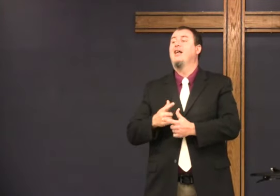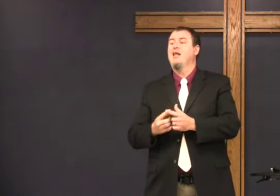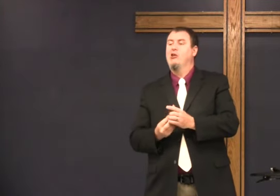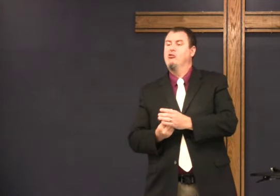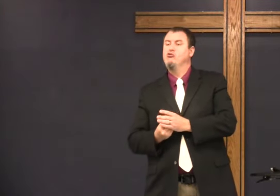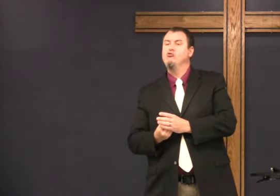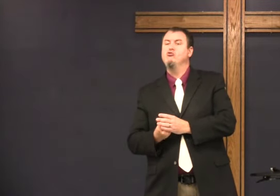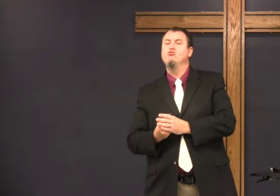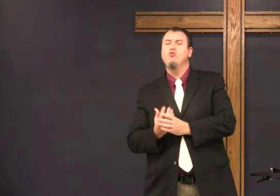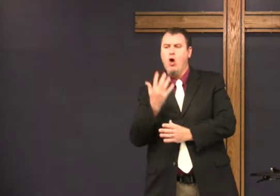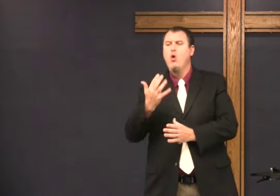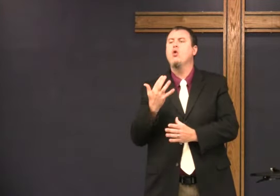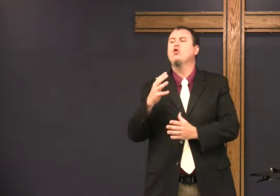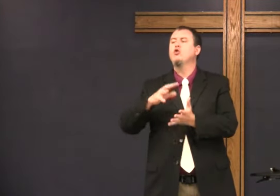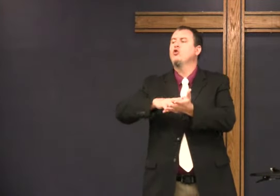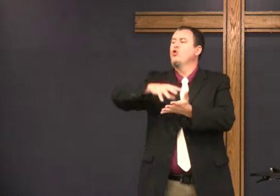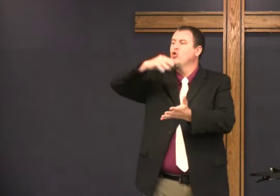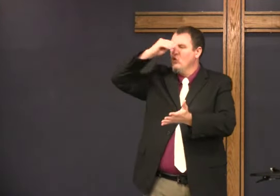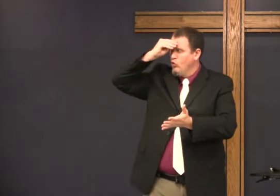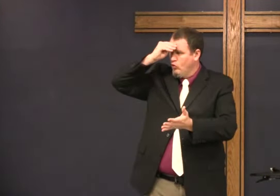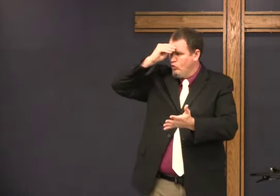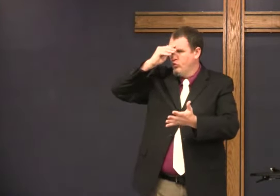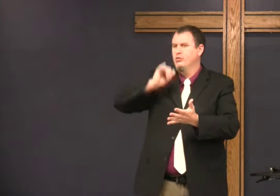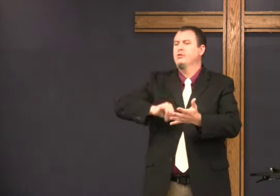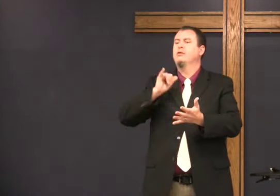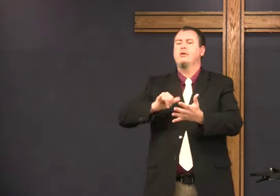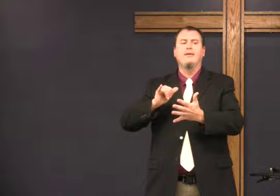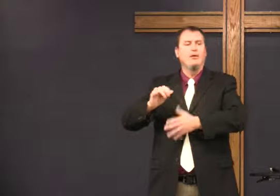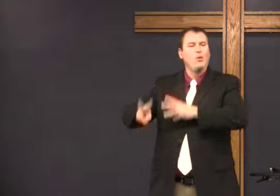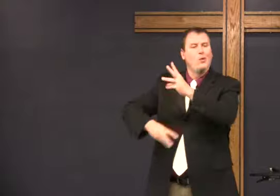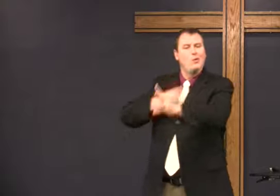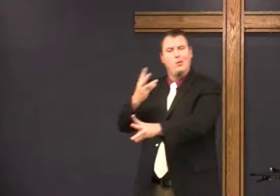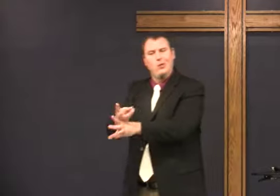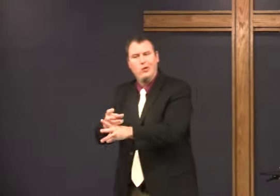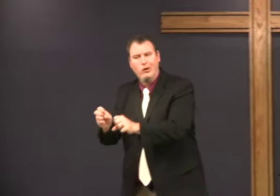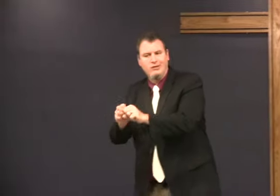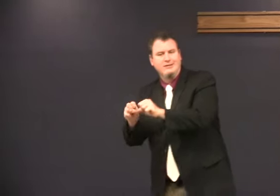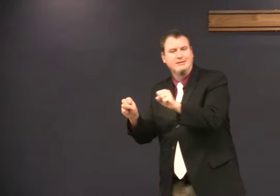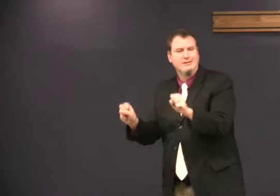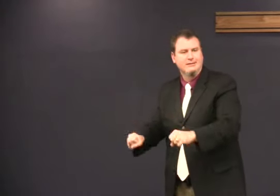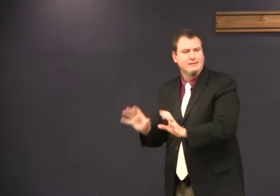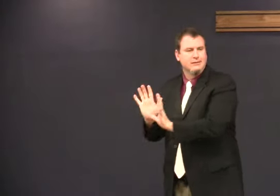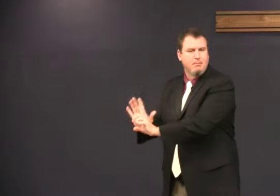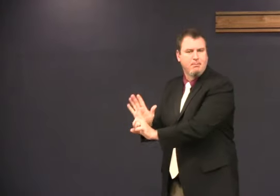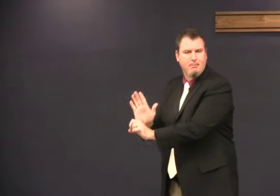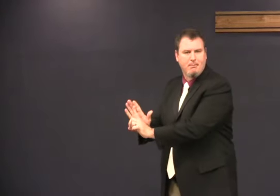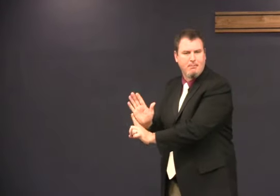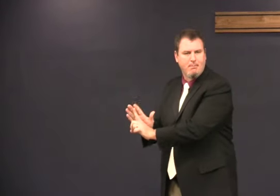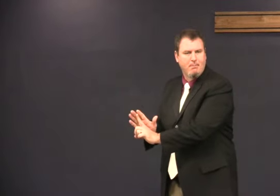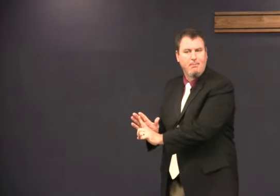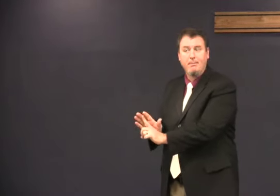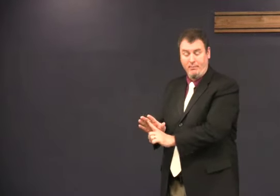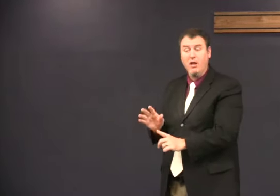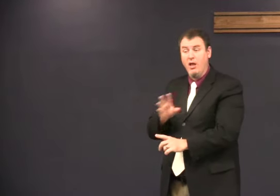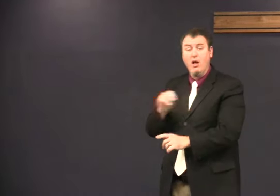As a baby. And as you grow, you learn the world's